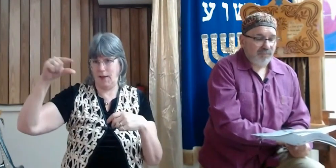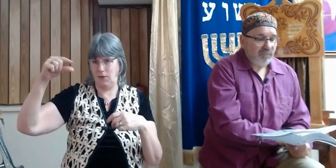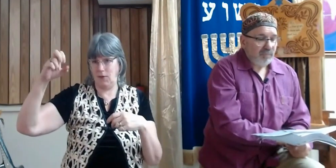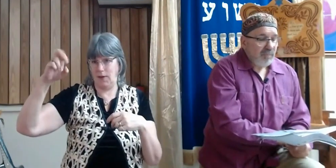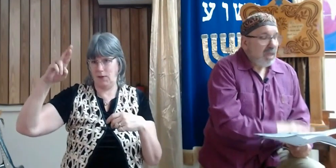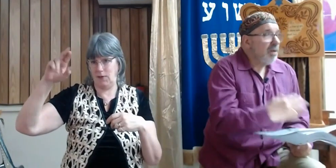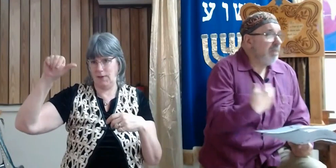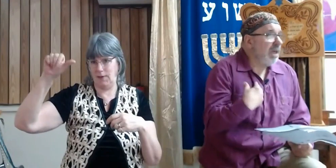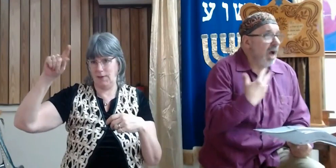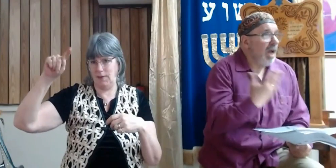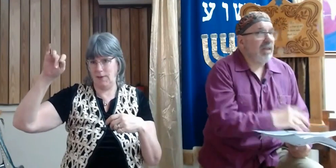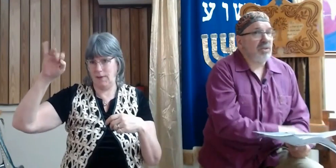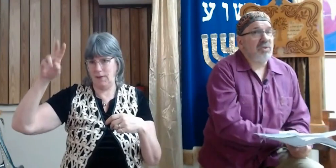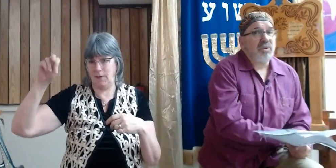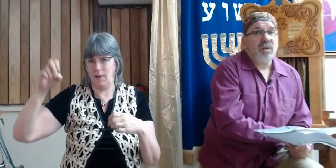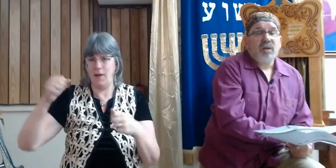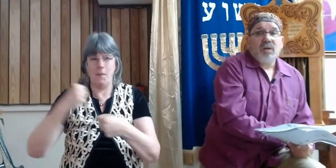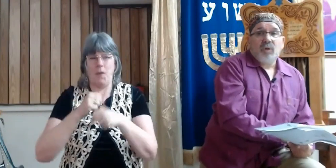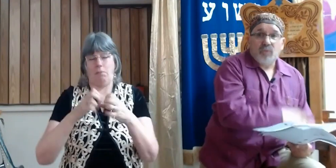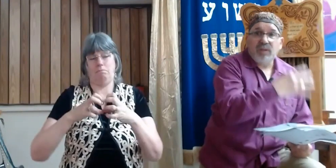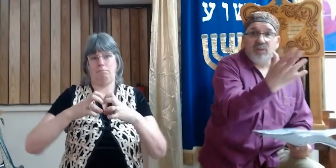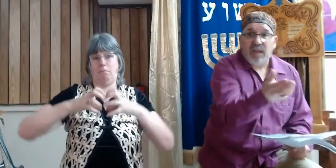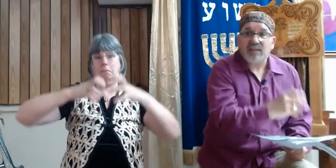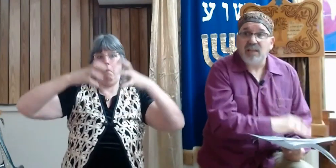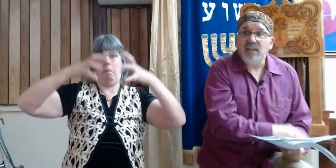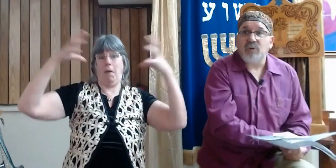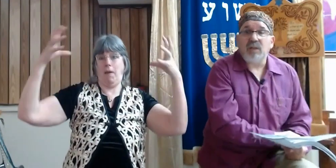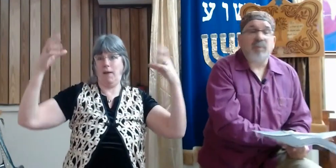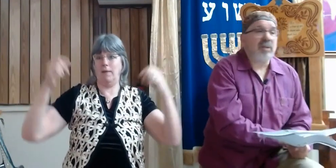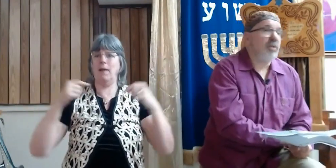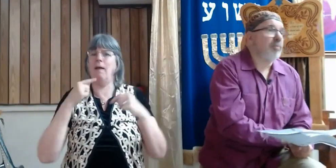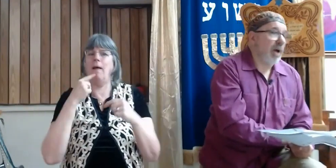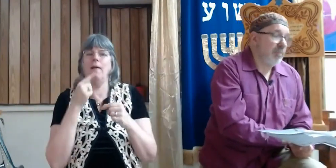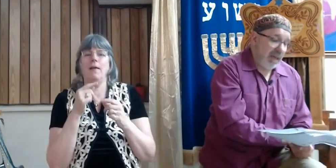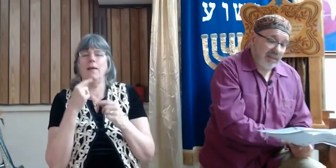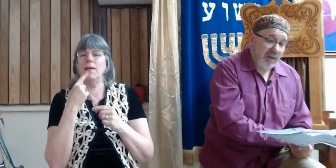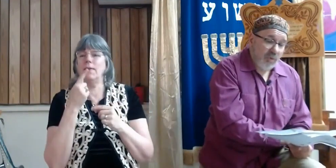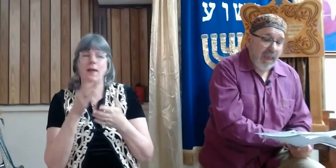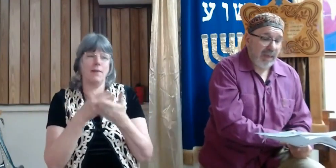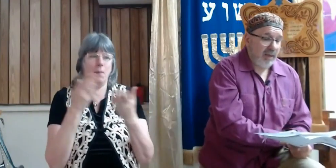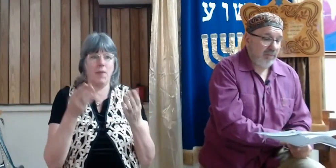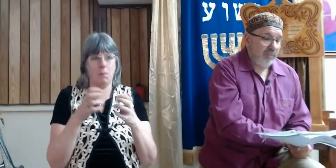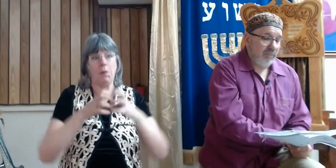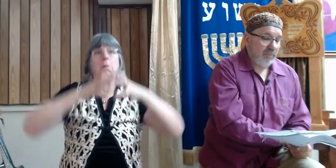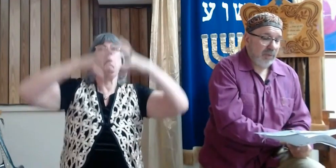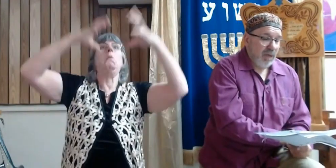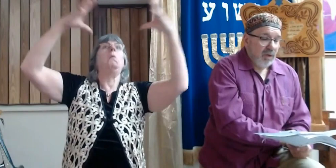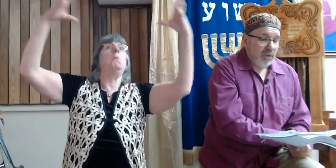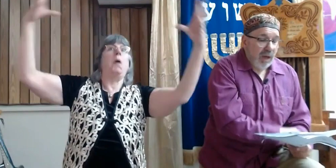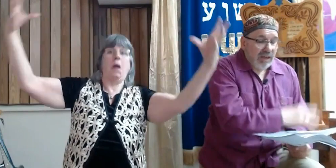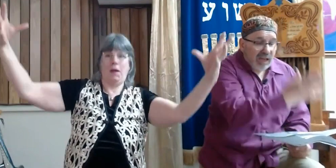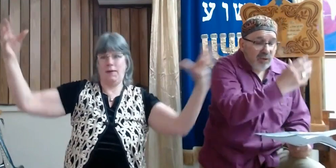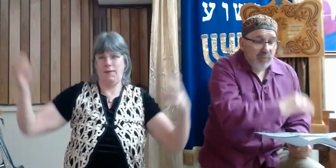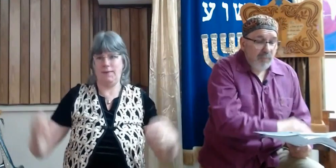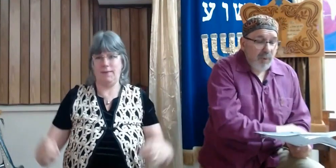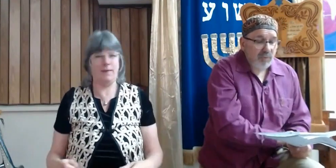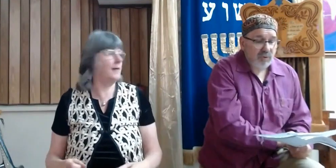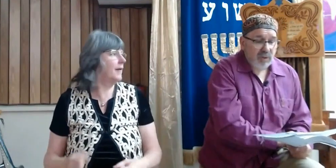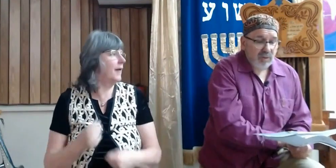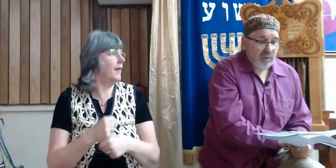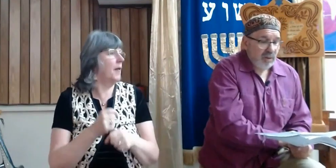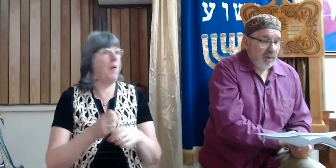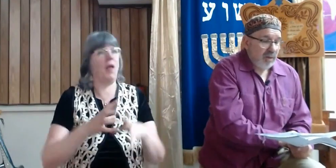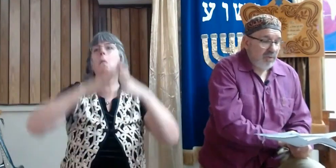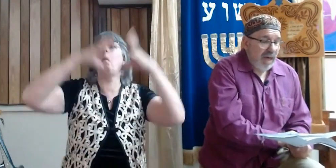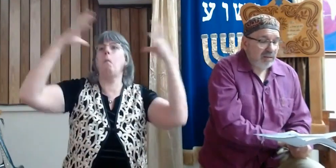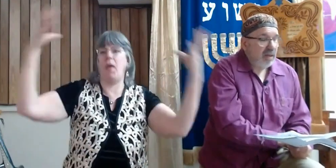So, me, I like to read the text literally, but in a pragmatic way. So, I'd like to propose